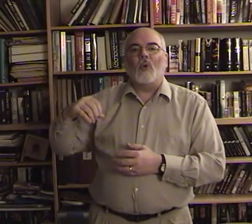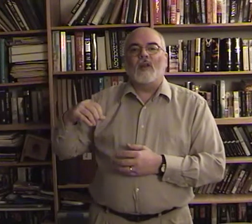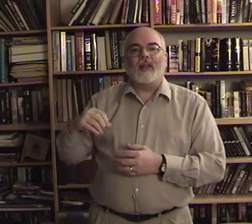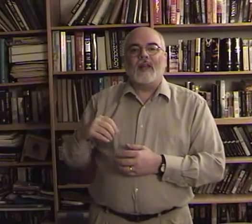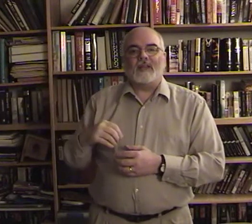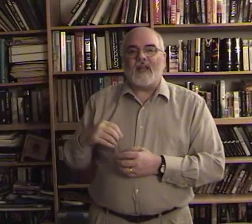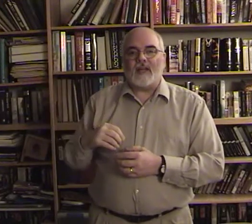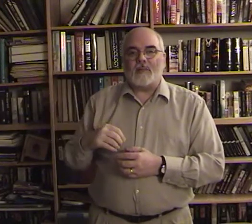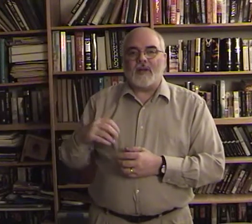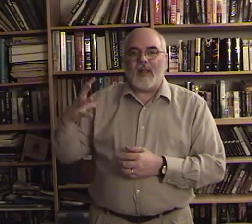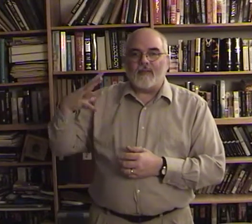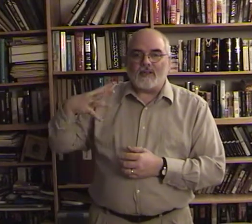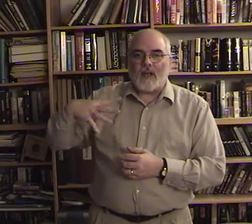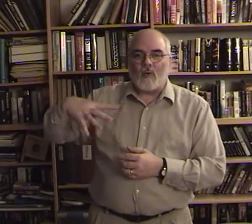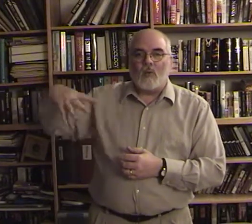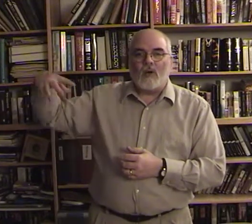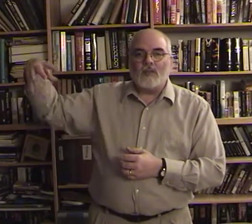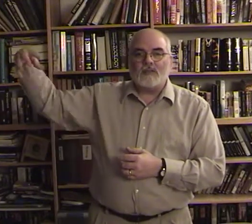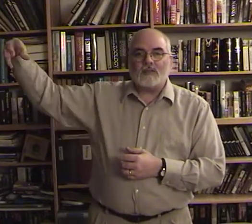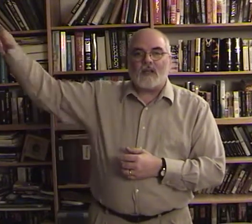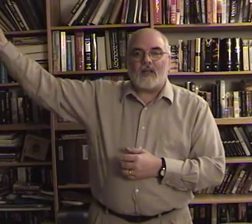taken up into heaven is that one sign